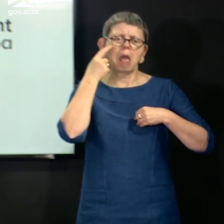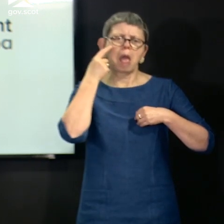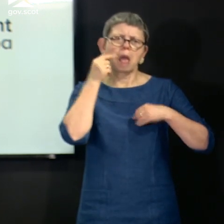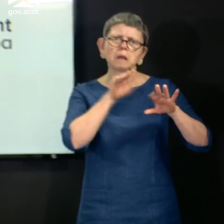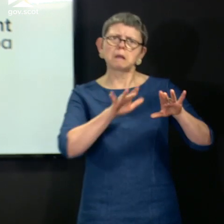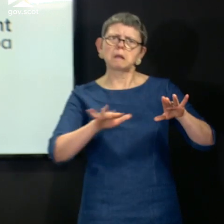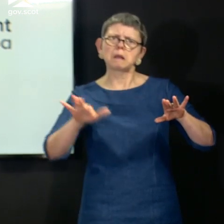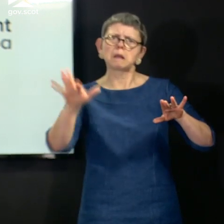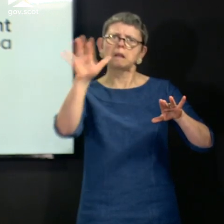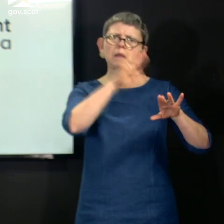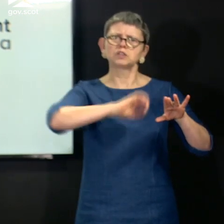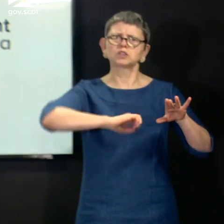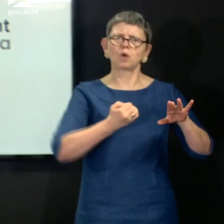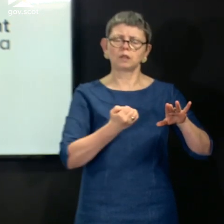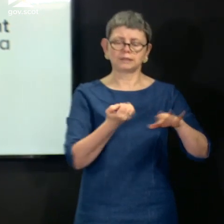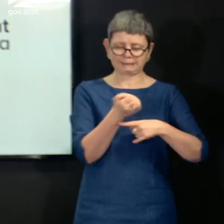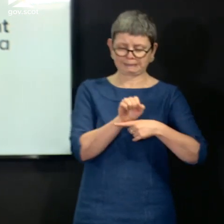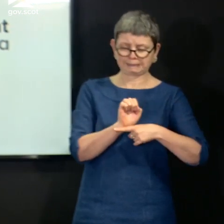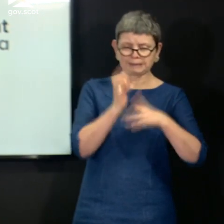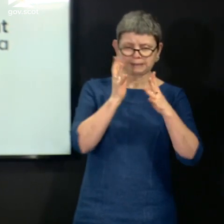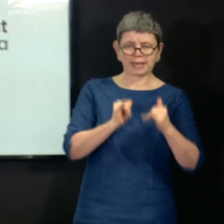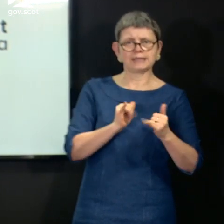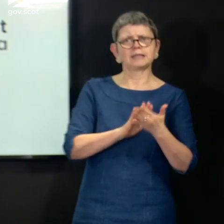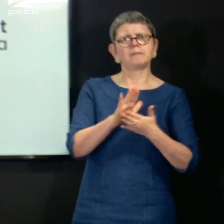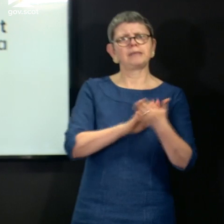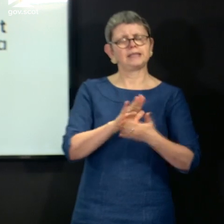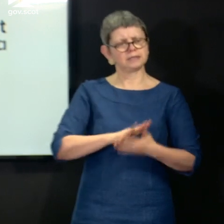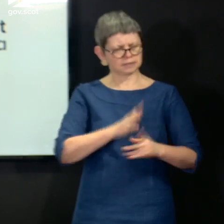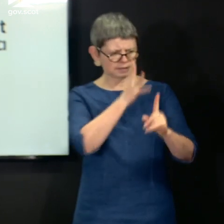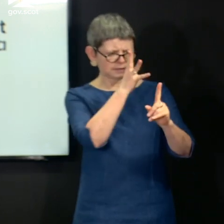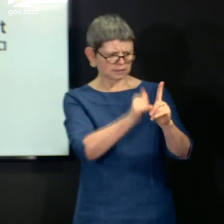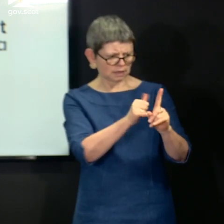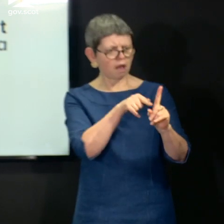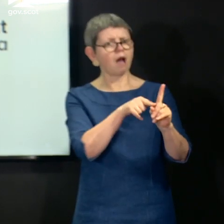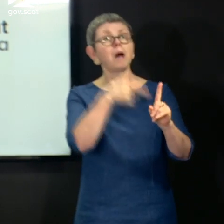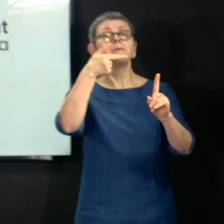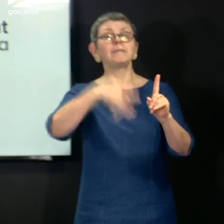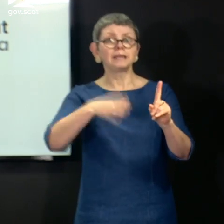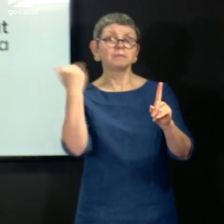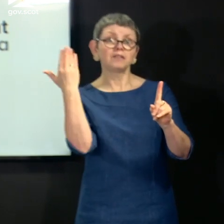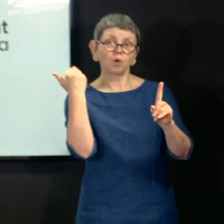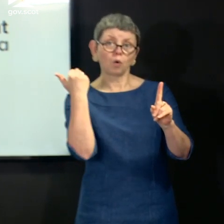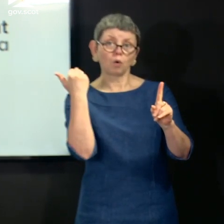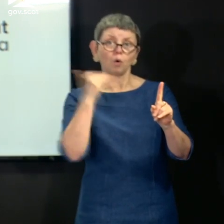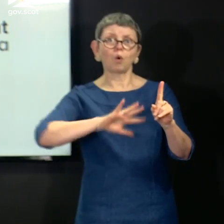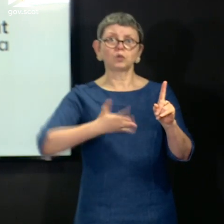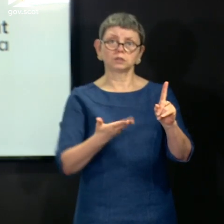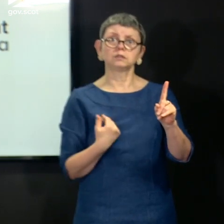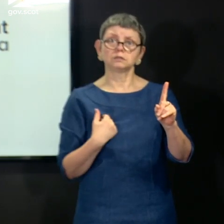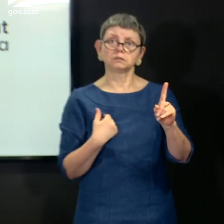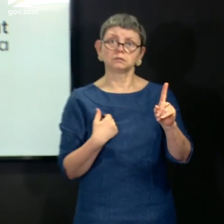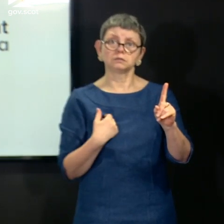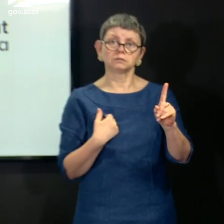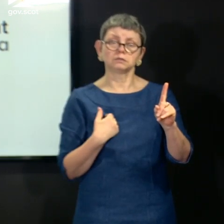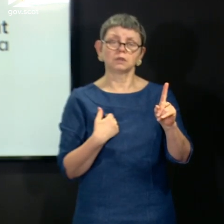population. The test indicates if a person has had the infection or not by looking at the antibodies people produce